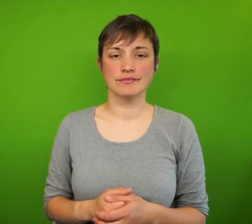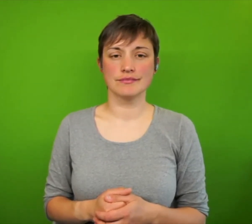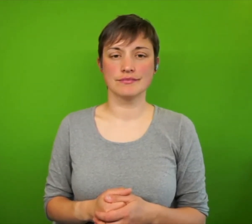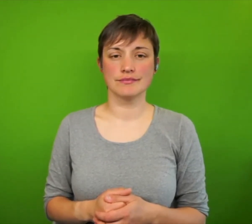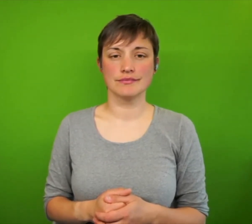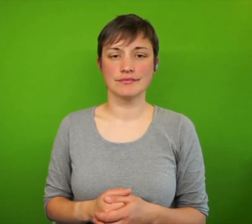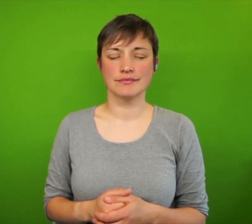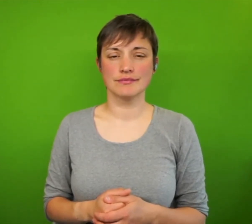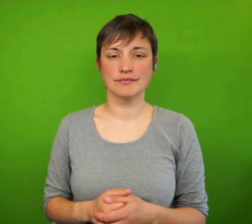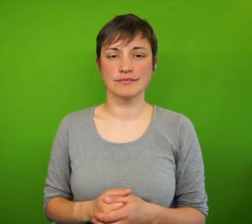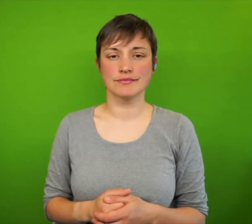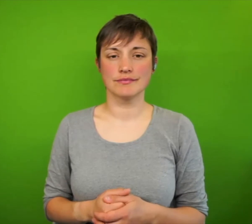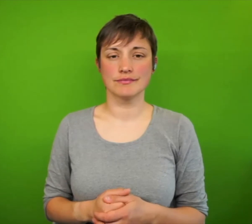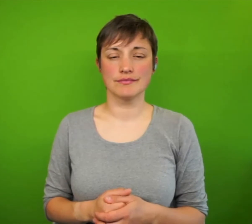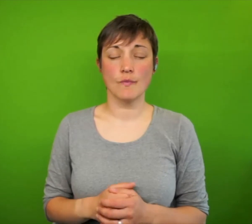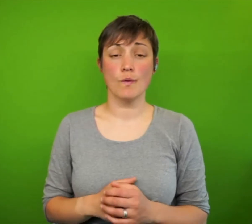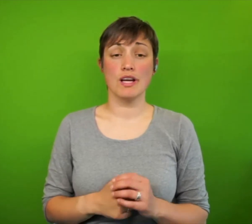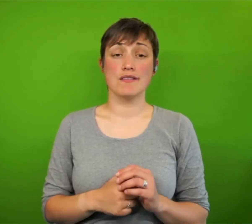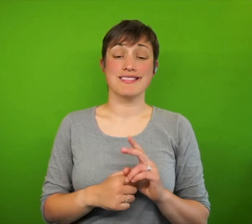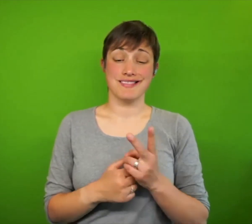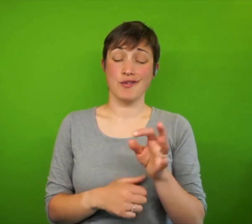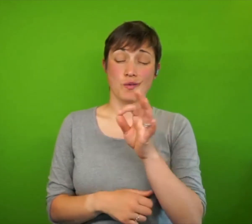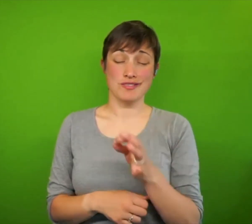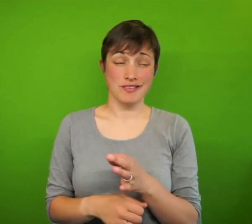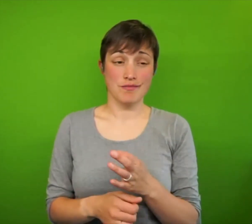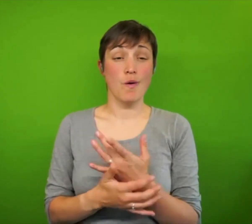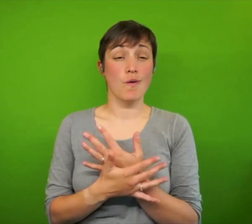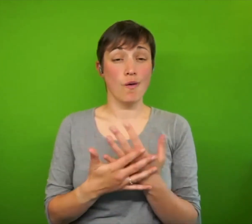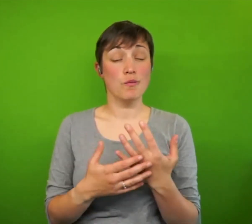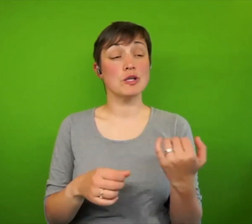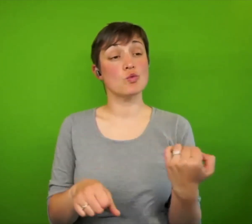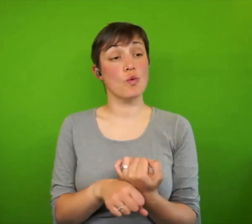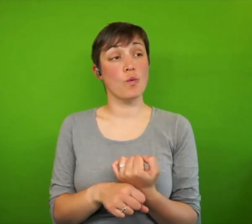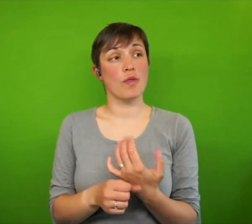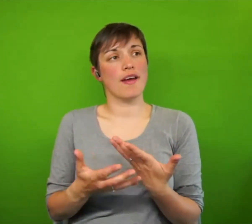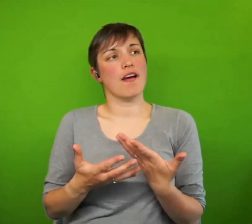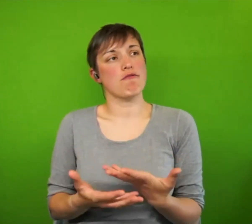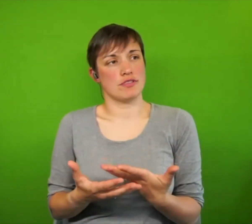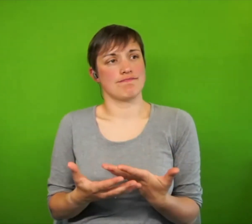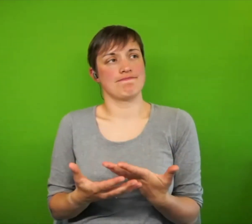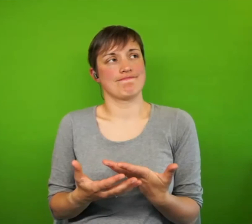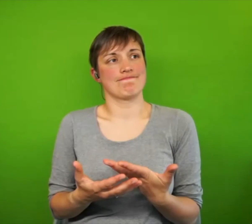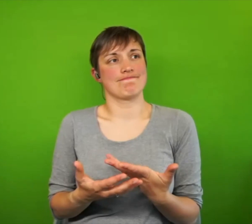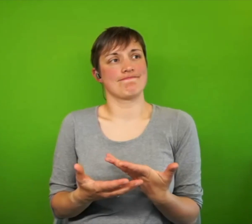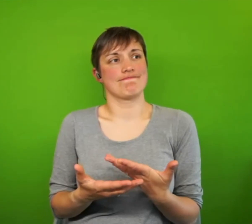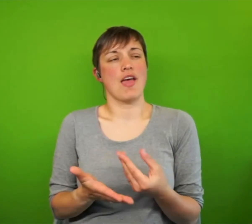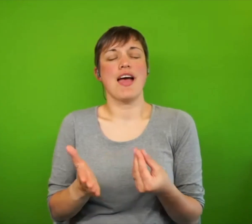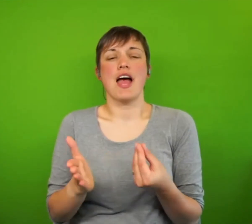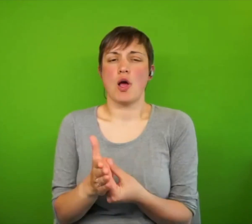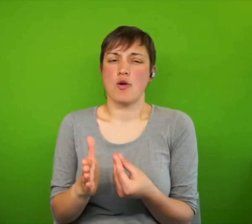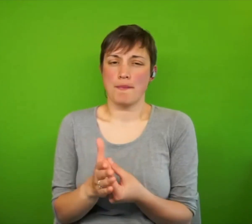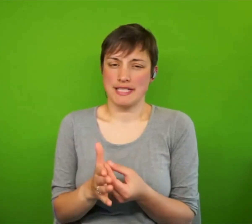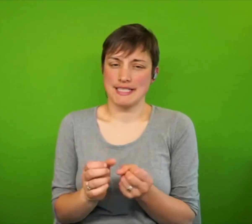do within the current economic system. I mean, not necessarily a system that I like, but